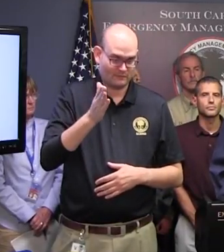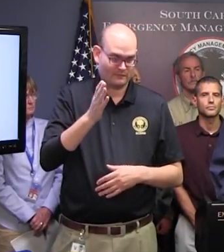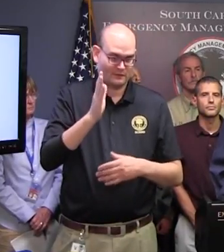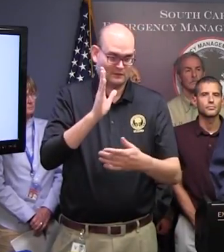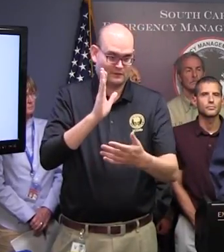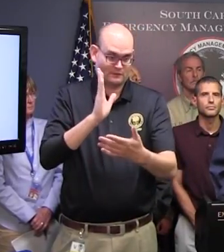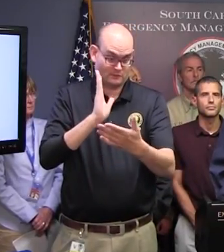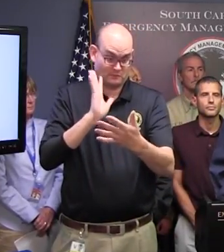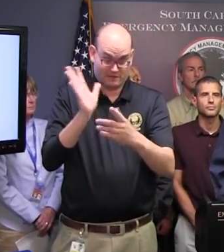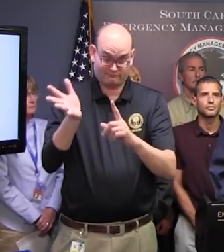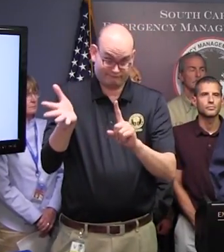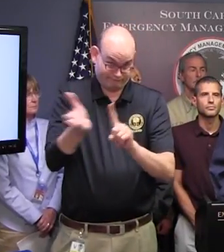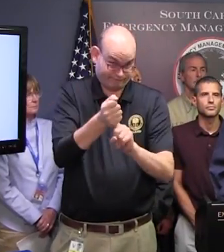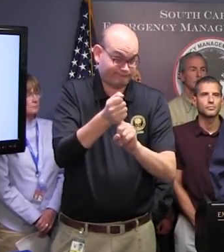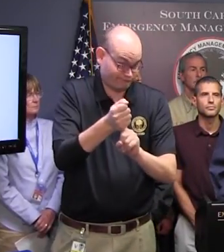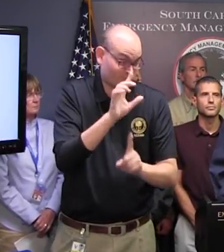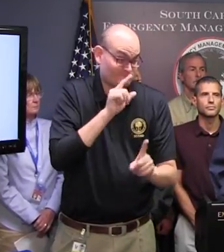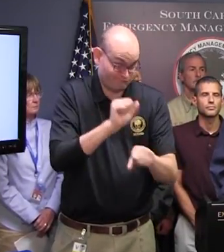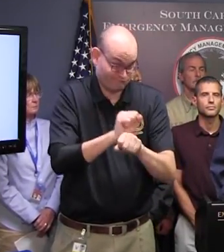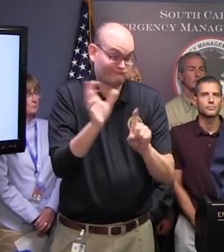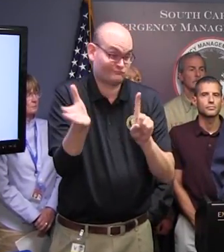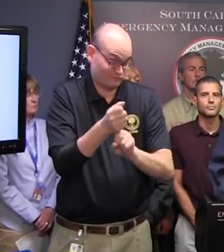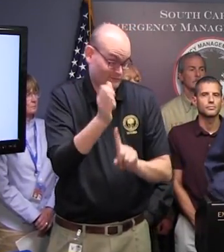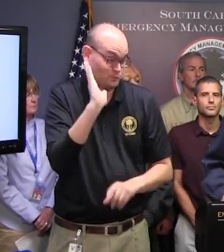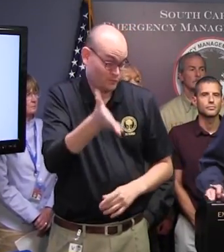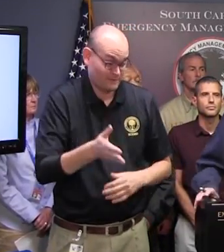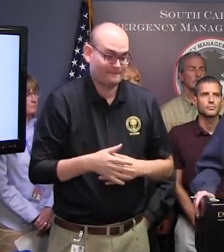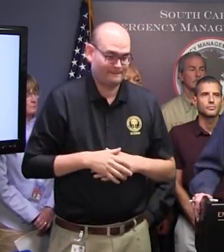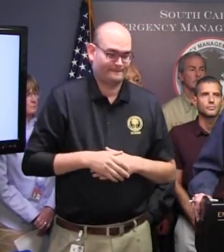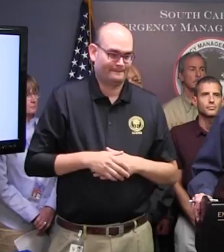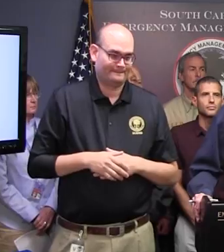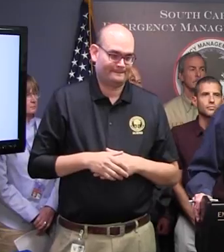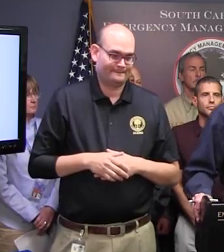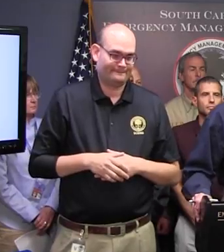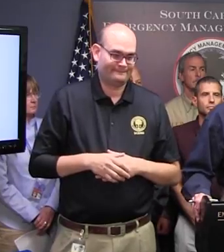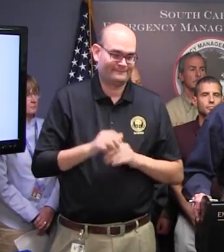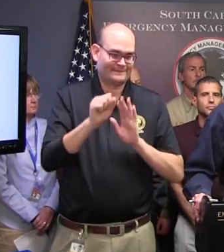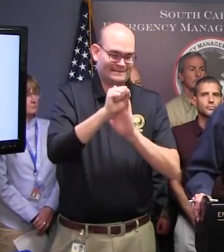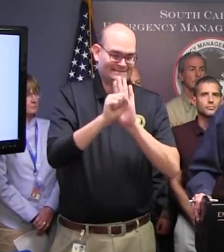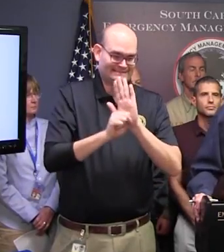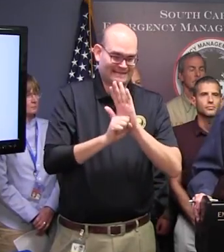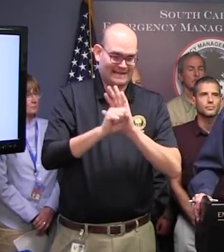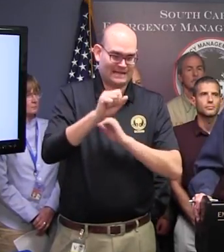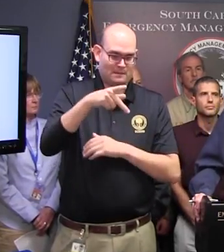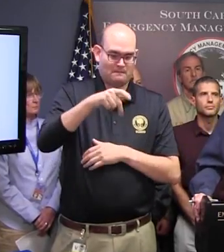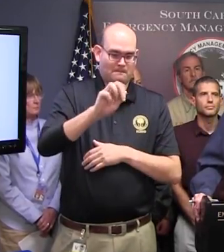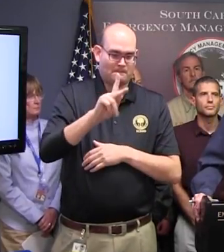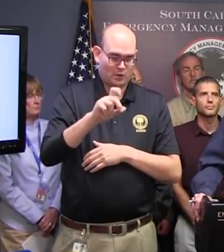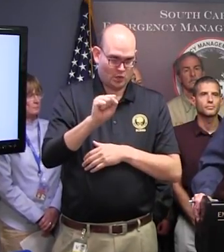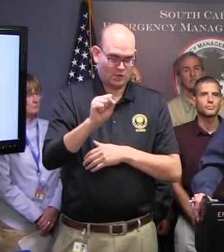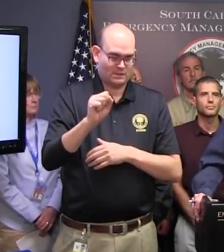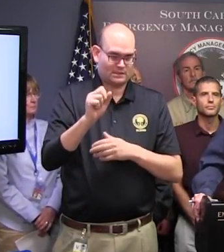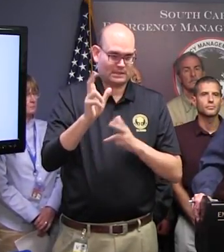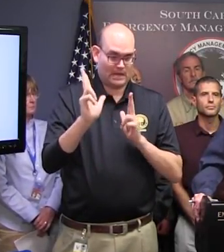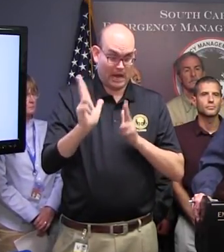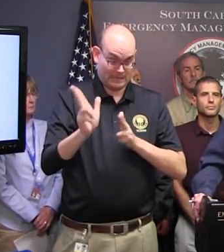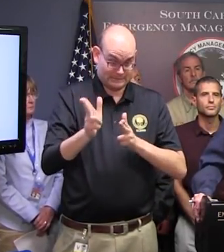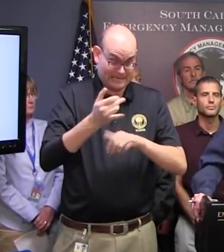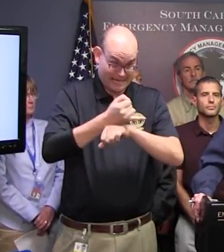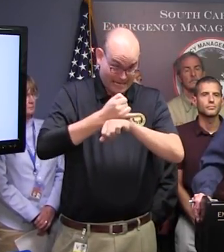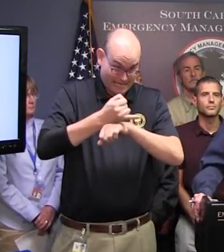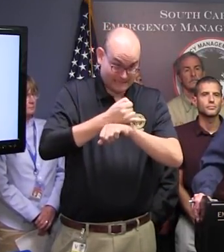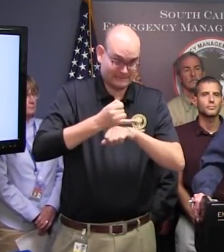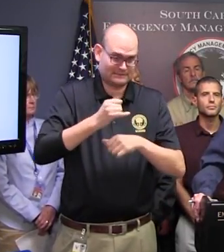any of that to happen in South Carolina. State parks, the Hunting Island State Park and Edistow Beach State Park have been